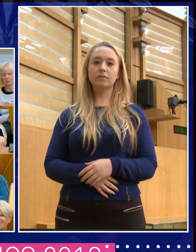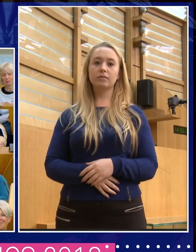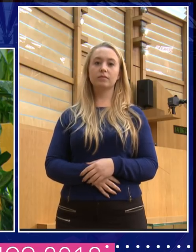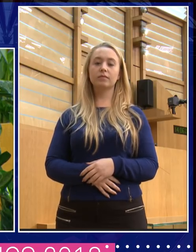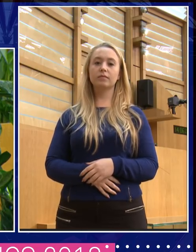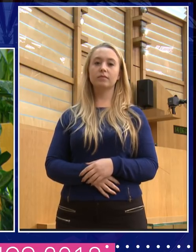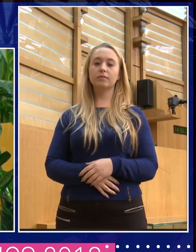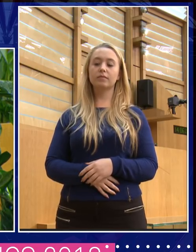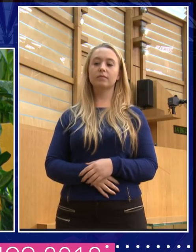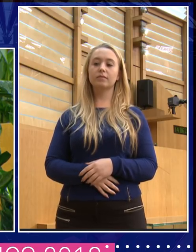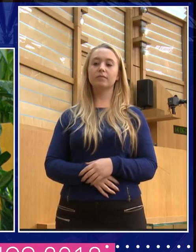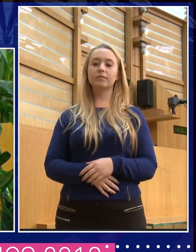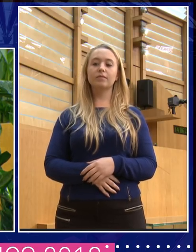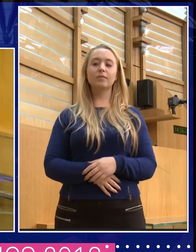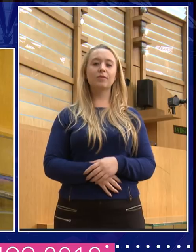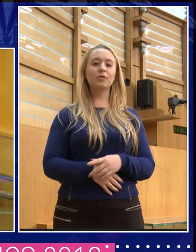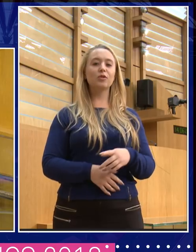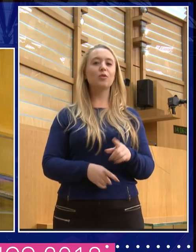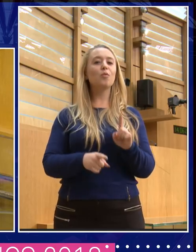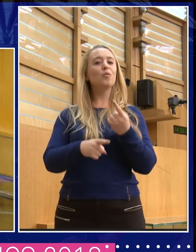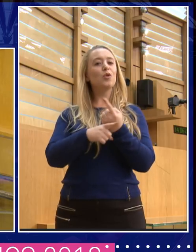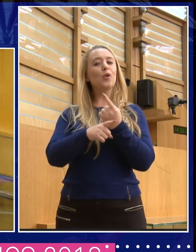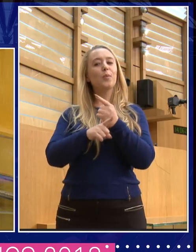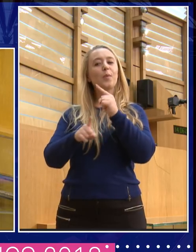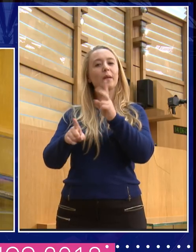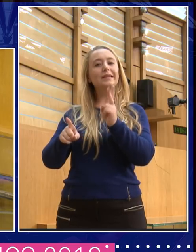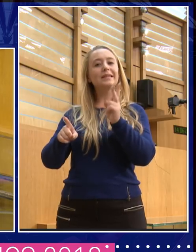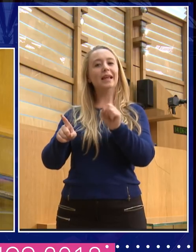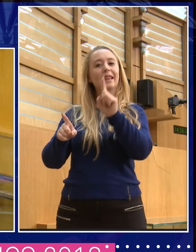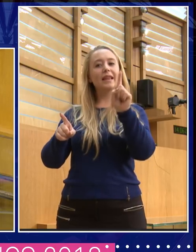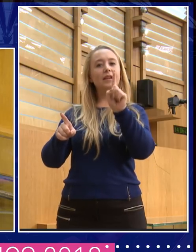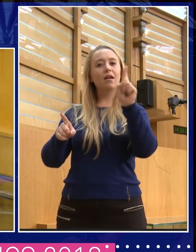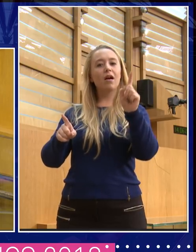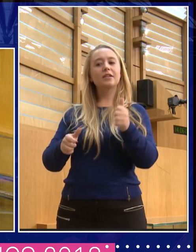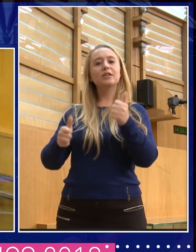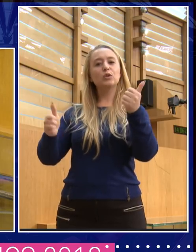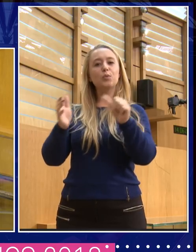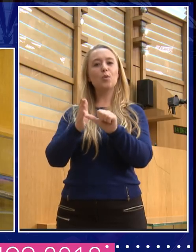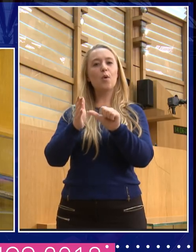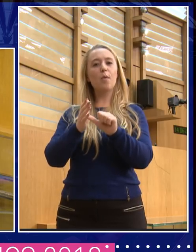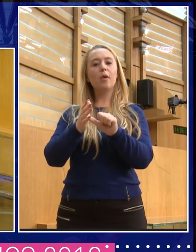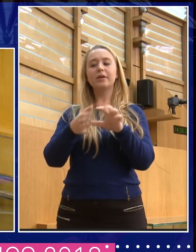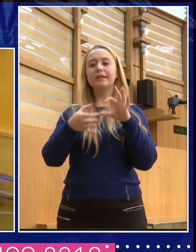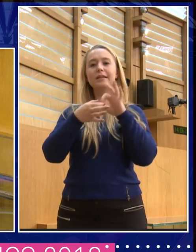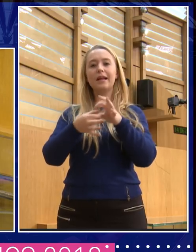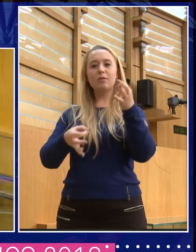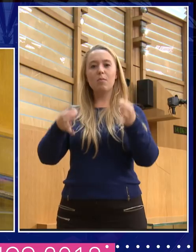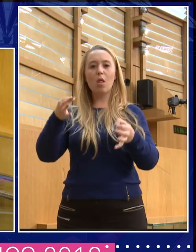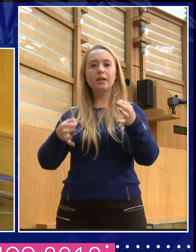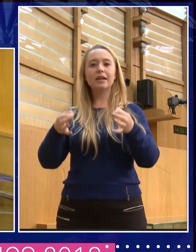I think we might return to that because it's a, it's a particularly live political issue and particularly for, for, for women in politics and how to, how to deal with